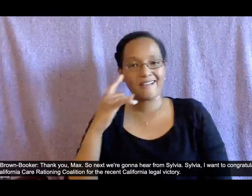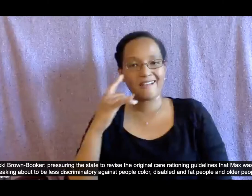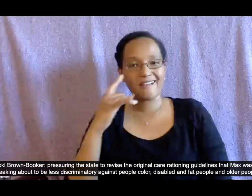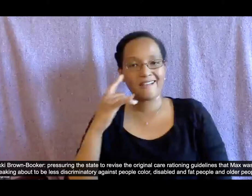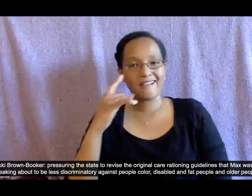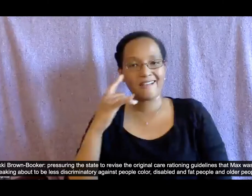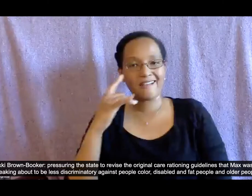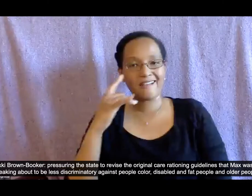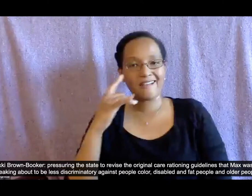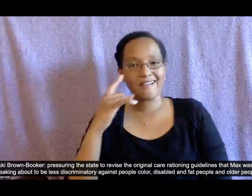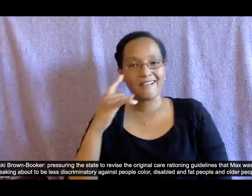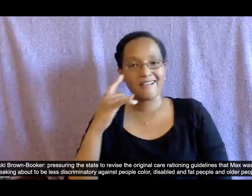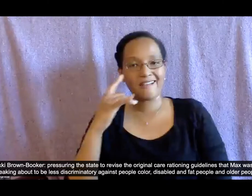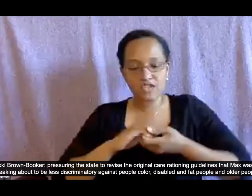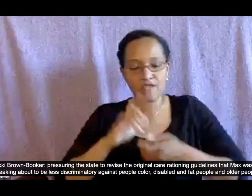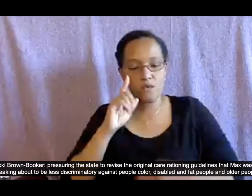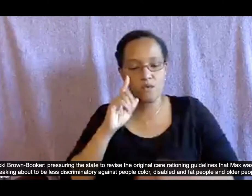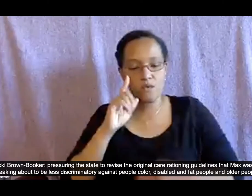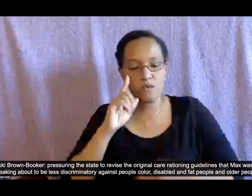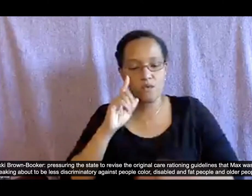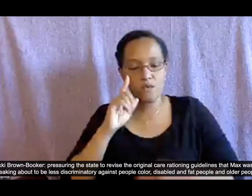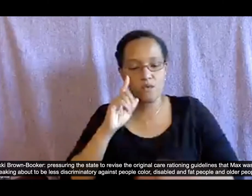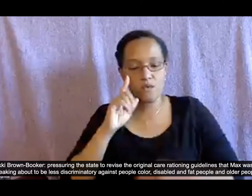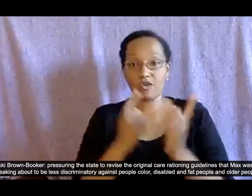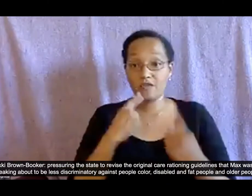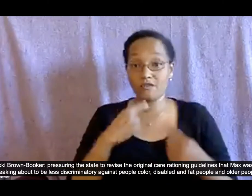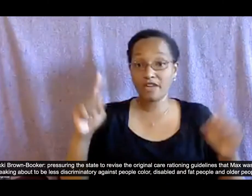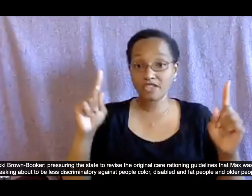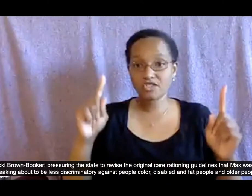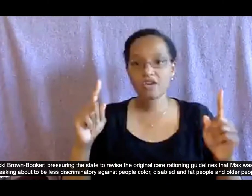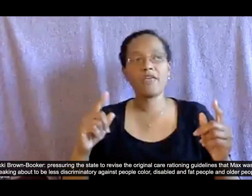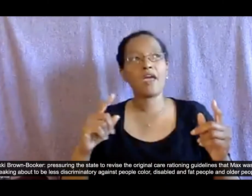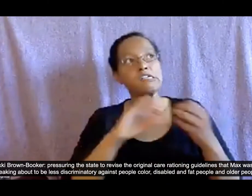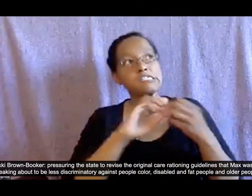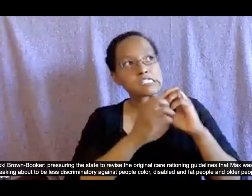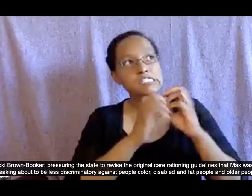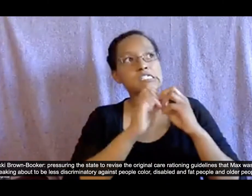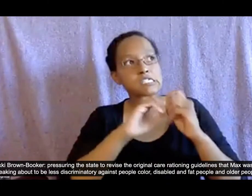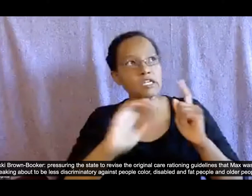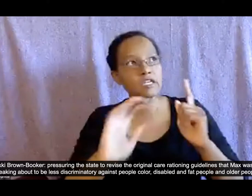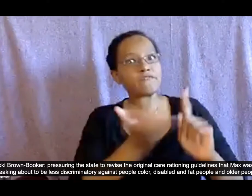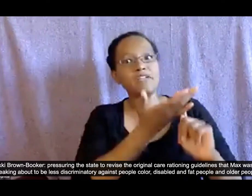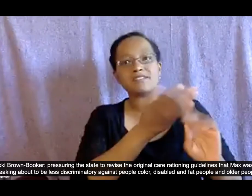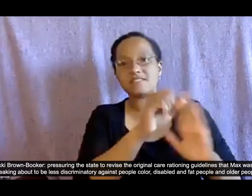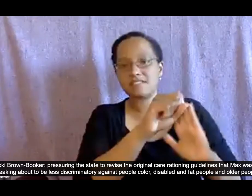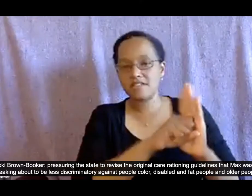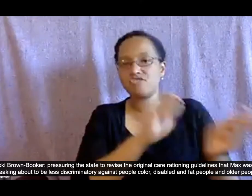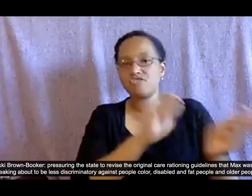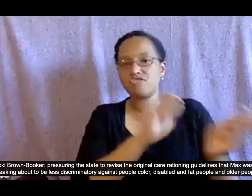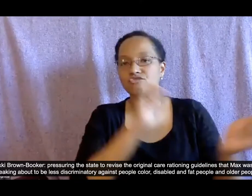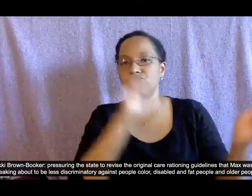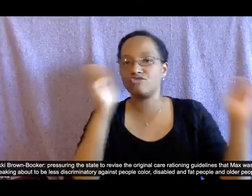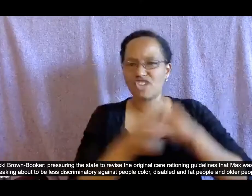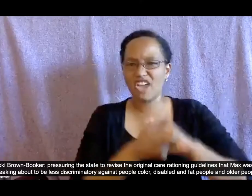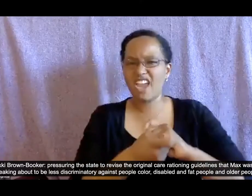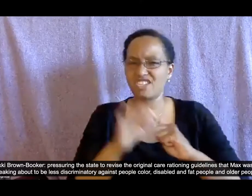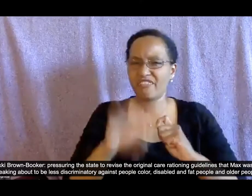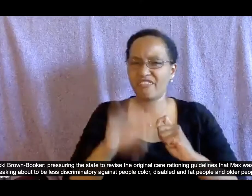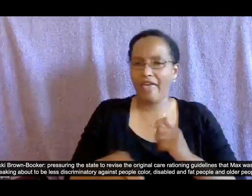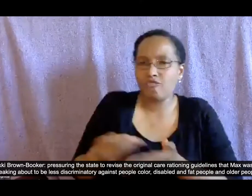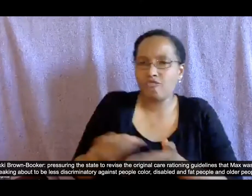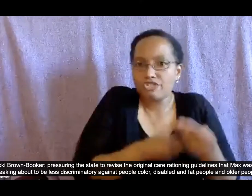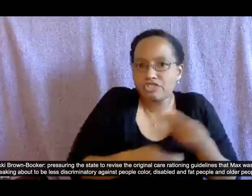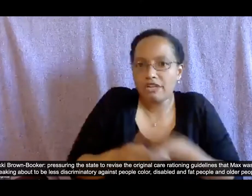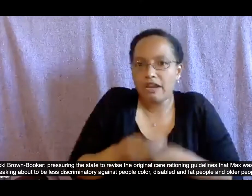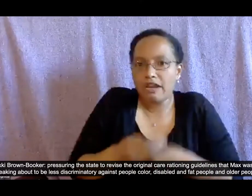pressuring the state to revise the original care rationing guidelines that max was actually just speaking about to be less